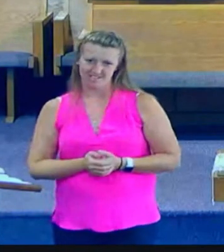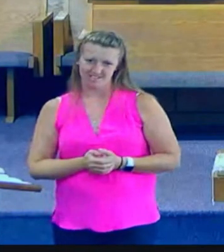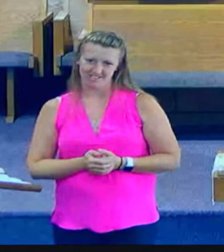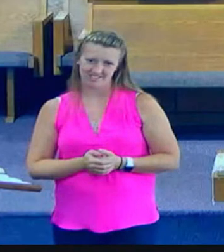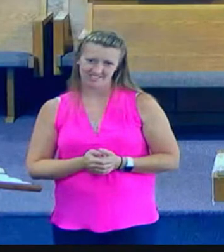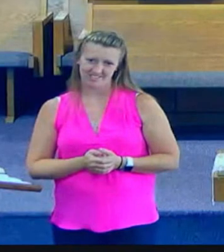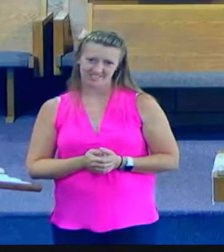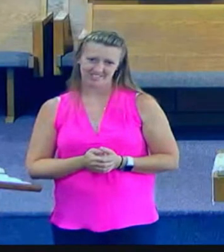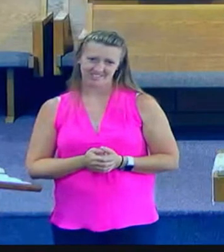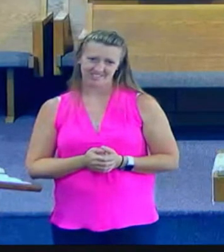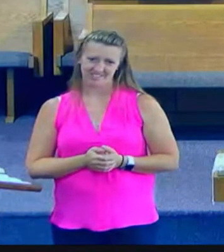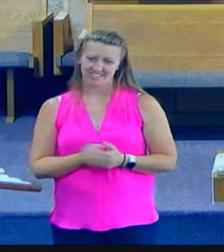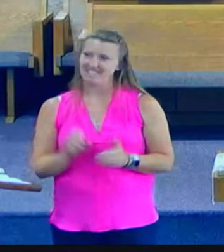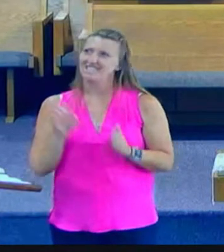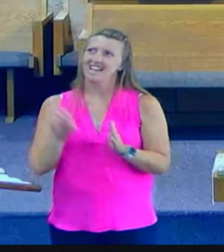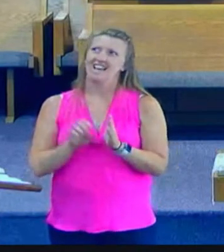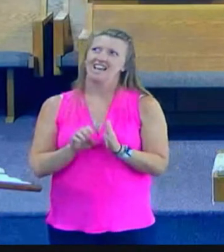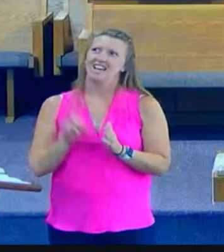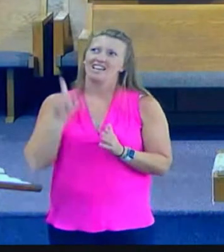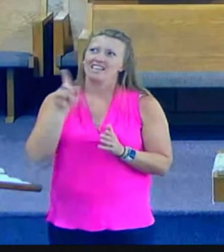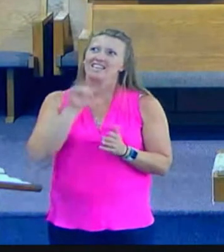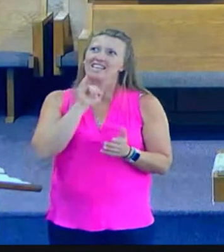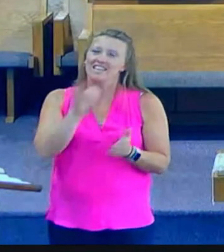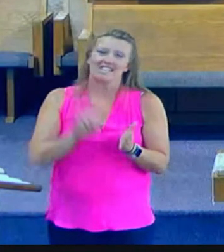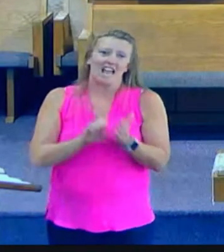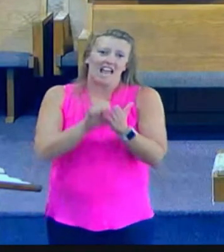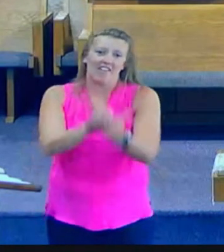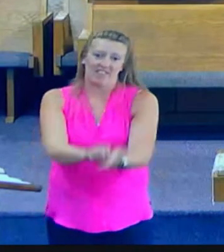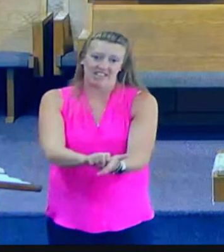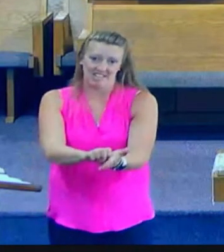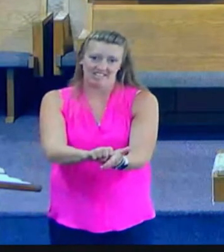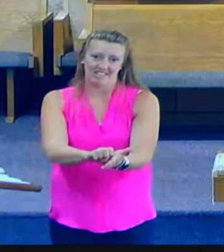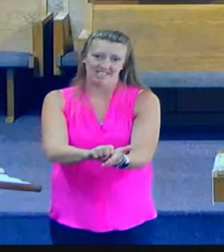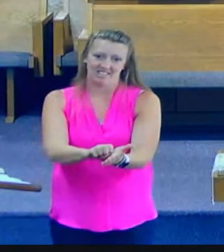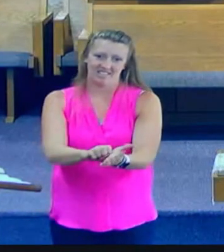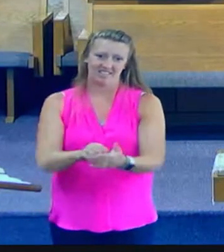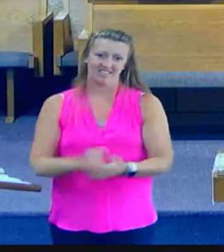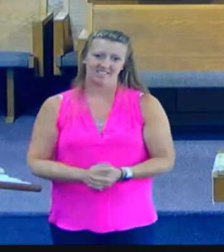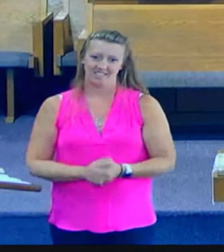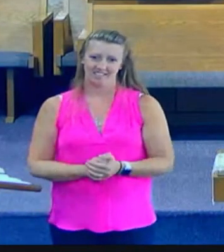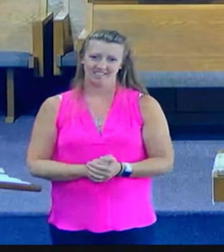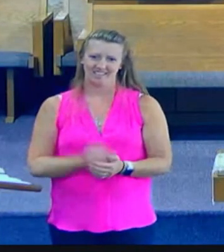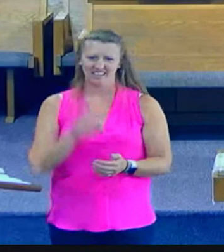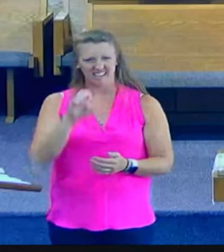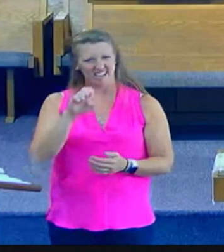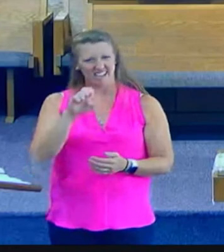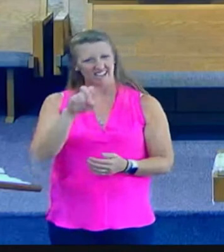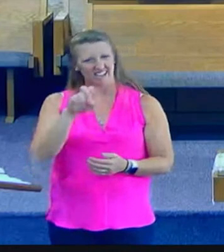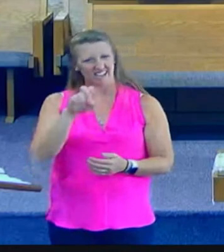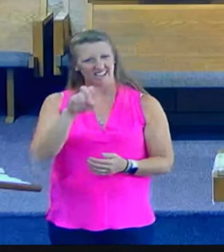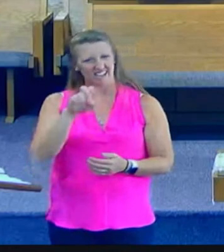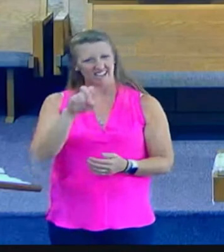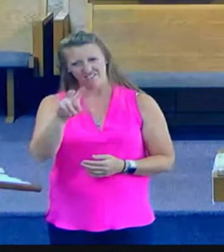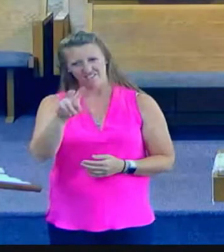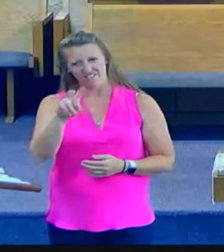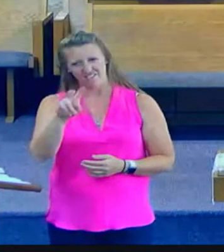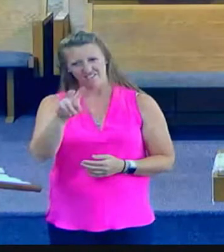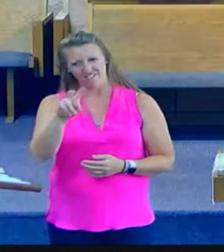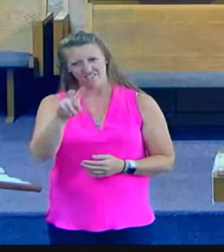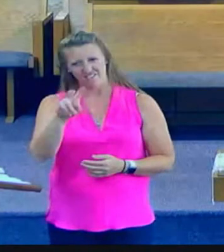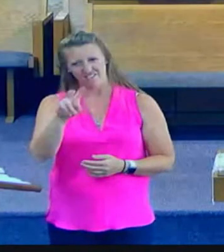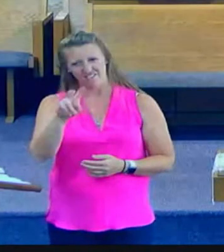transformation evidence that we have not religion but relationship with the one who is the way the truth in the life